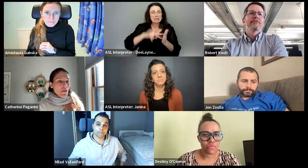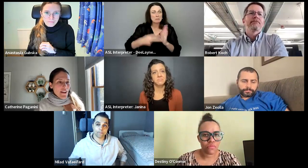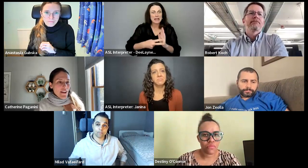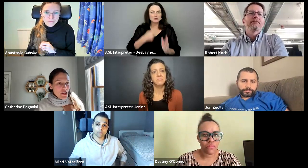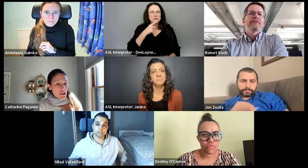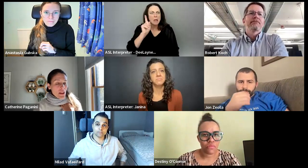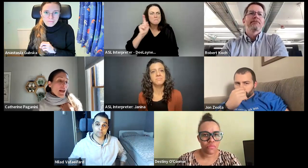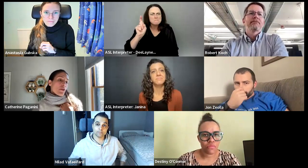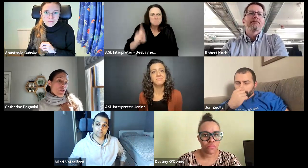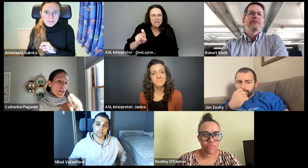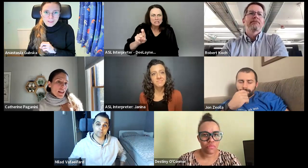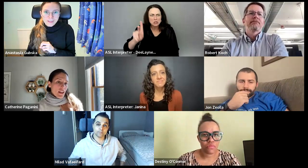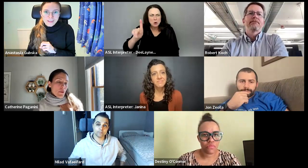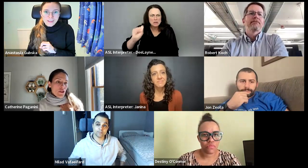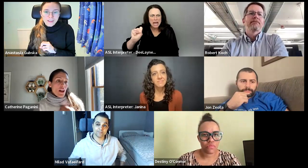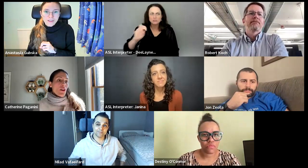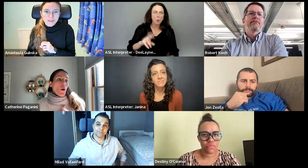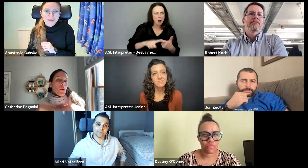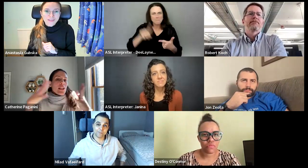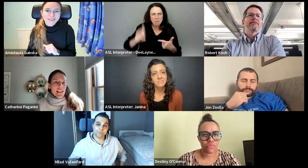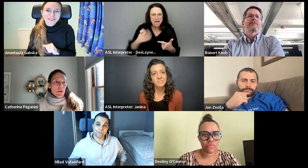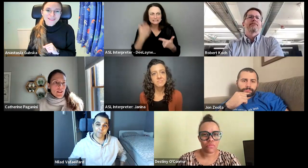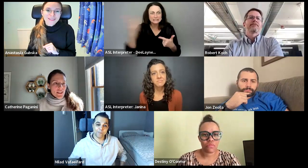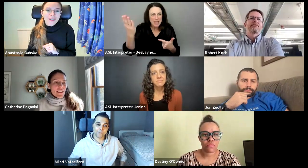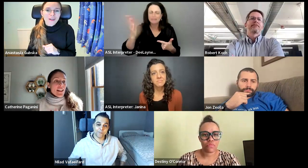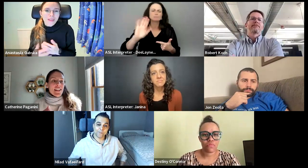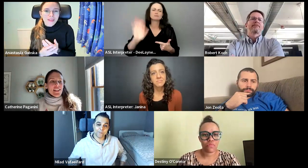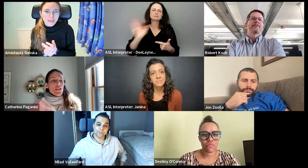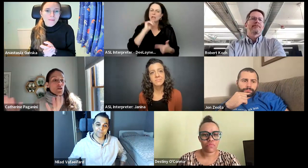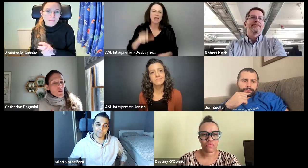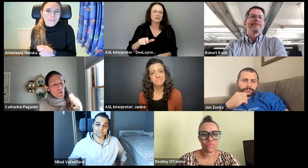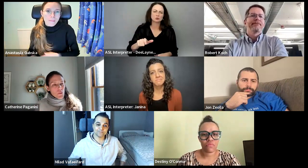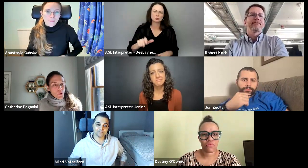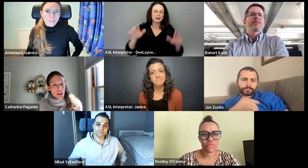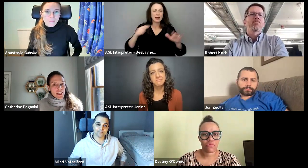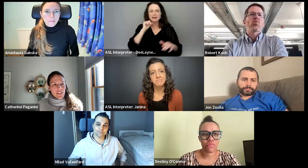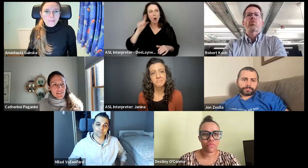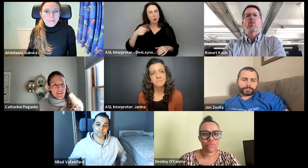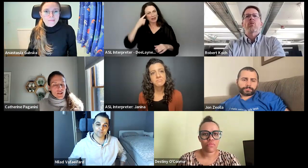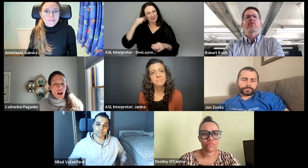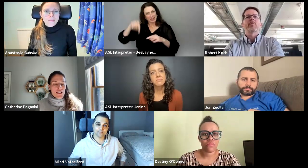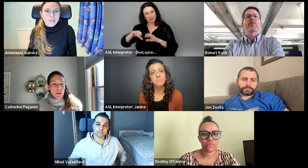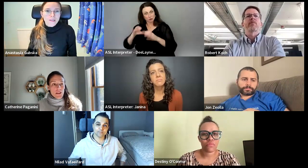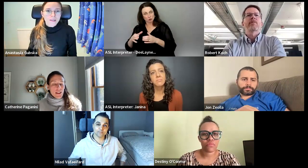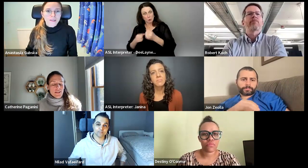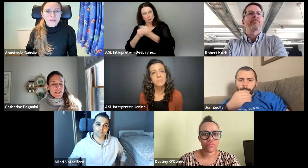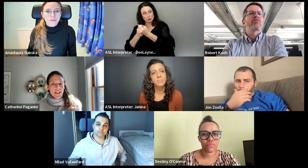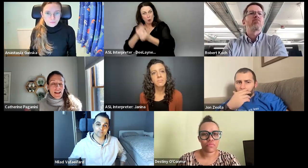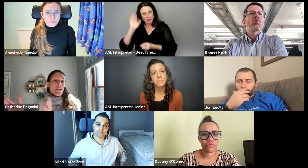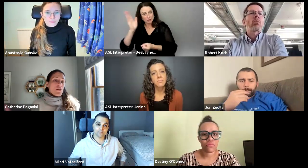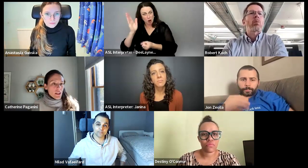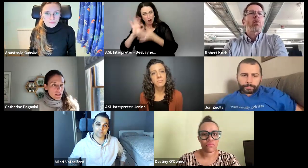people have, we have to submit something. was just saying like, we should not only think about this group supporting talks about